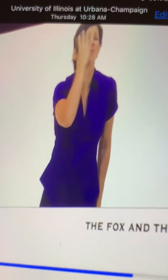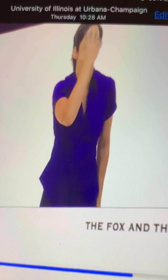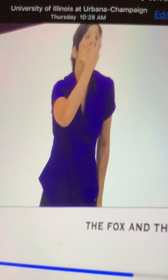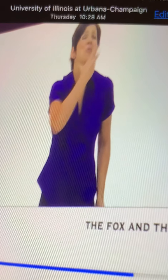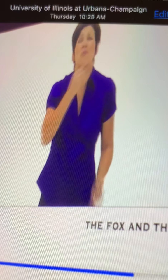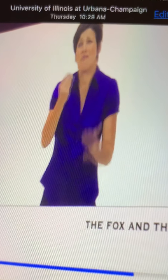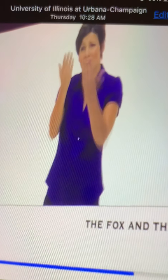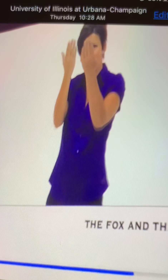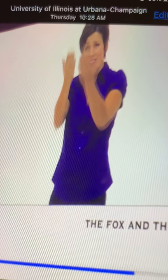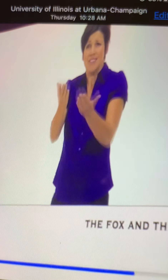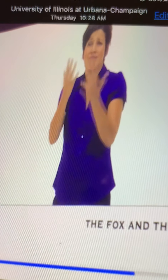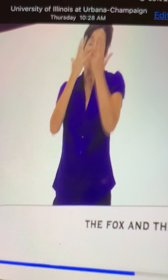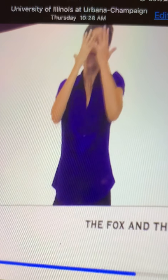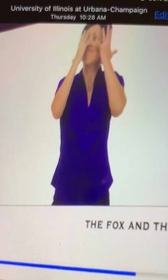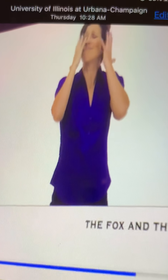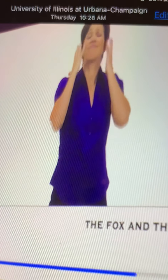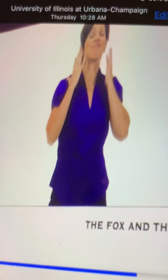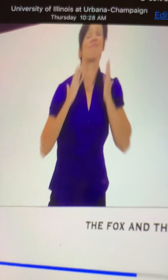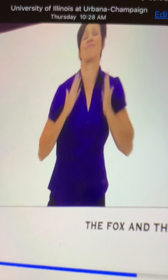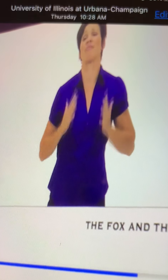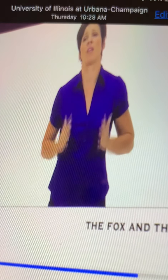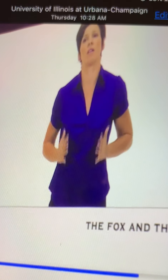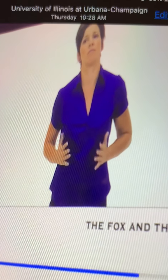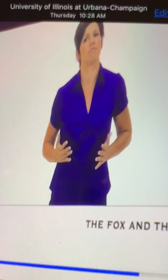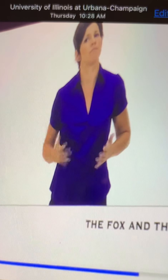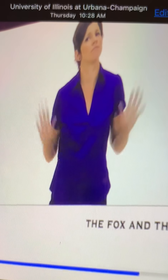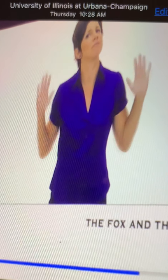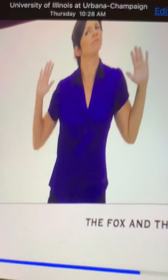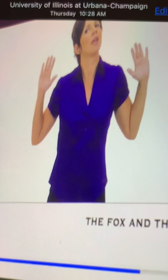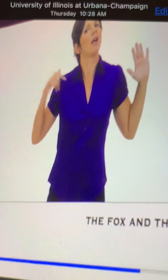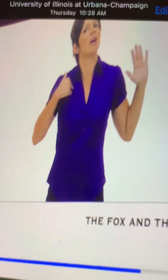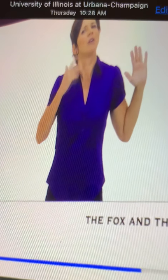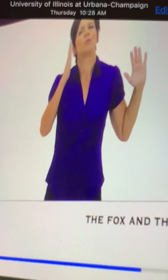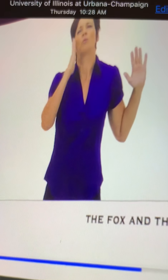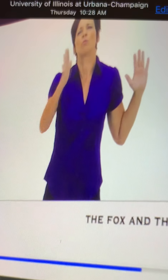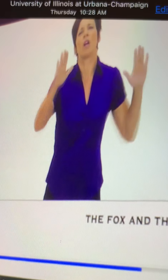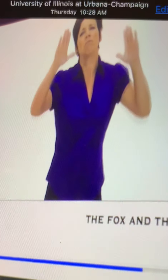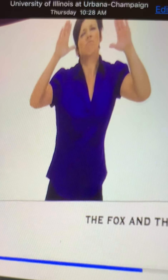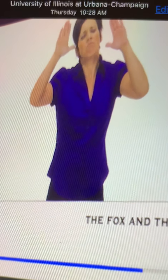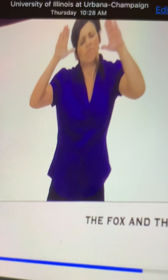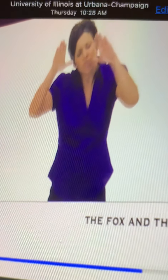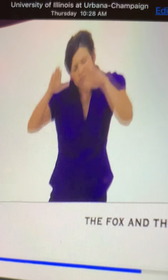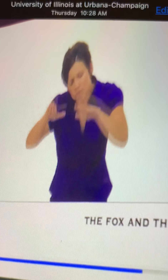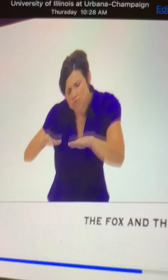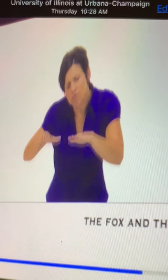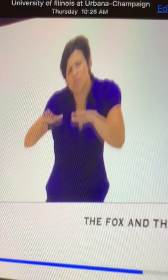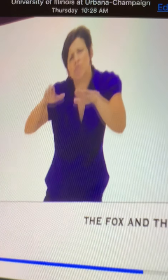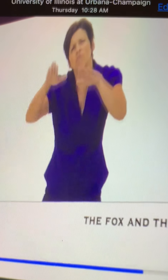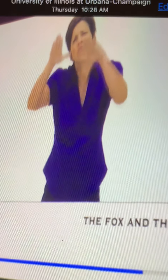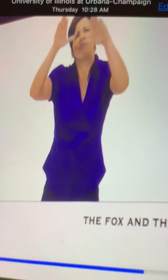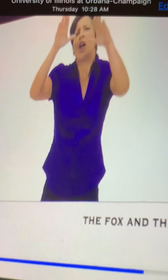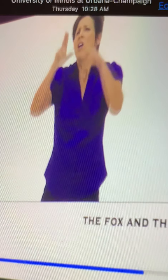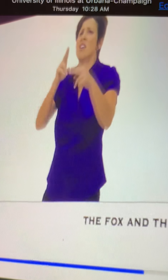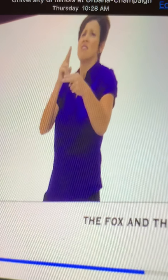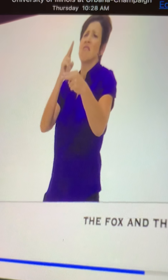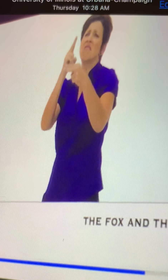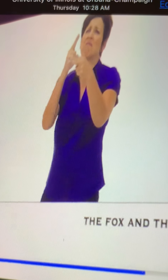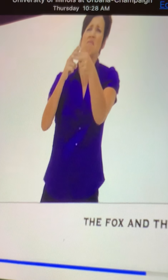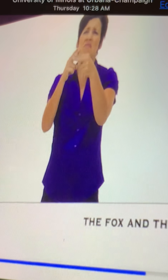MP5K that has a decent amount of recoil and minimal damage range. So, after all of that, would I actually recommend this gun?